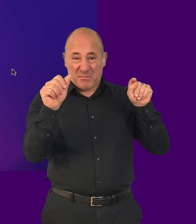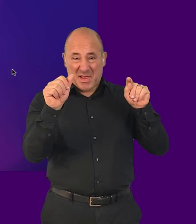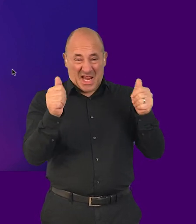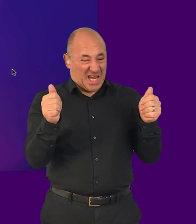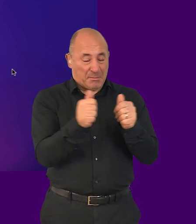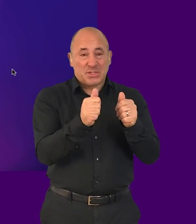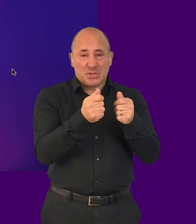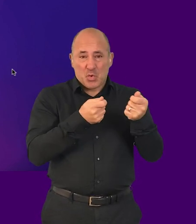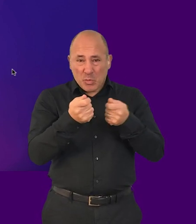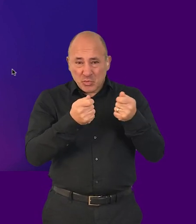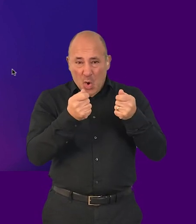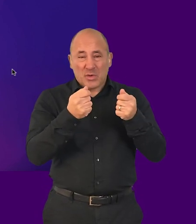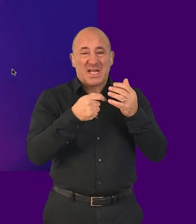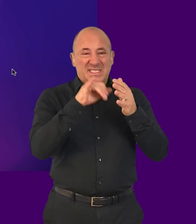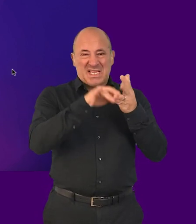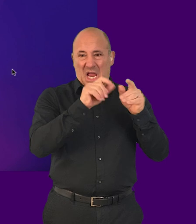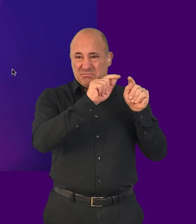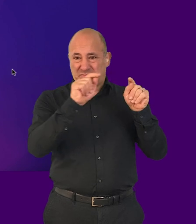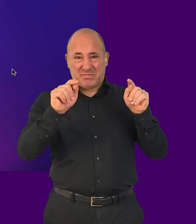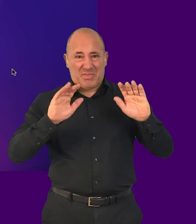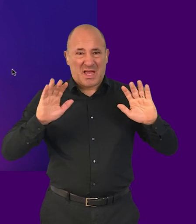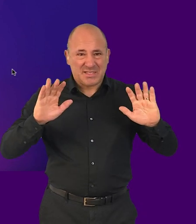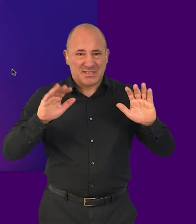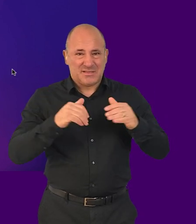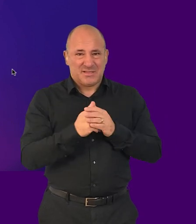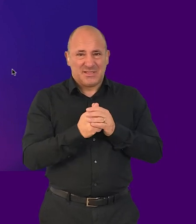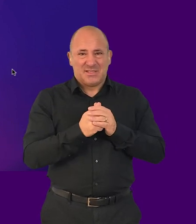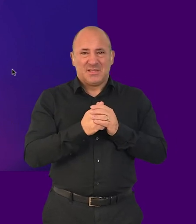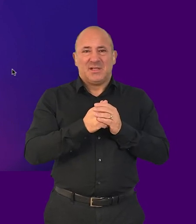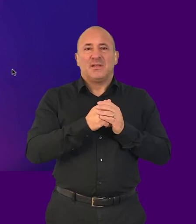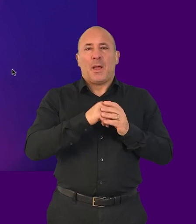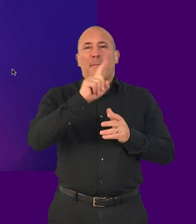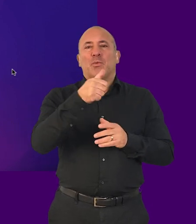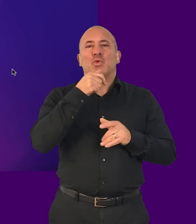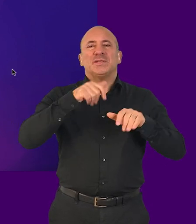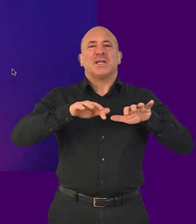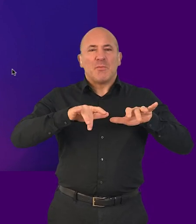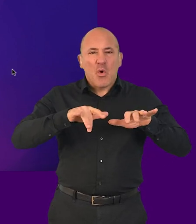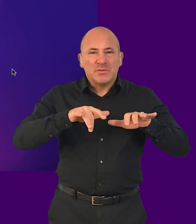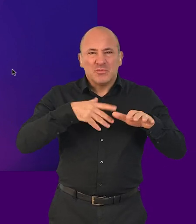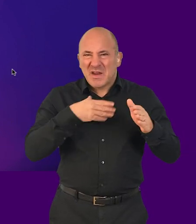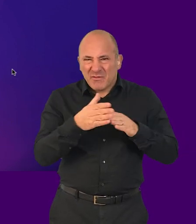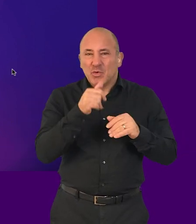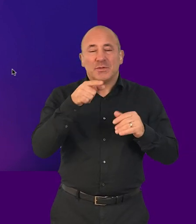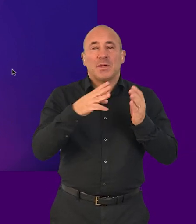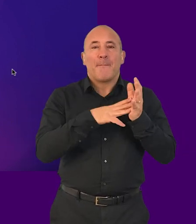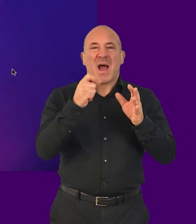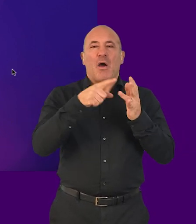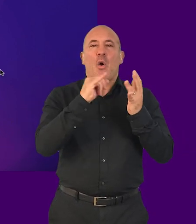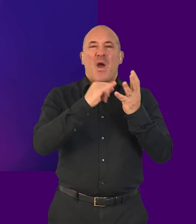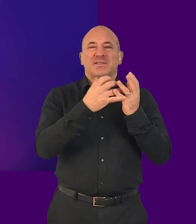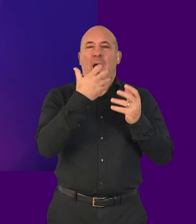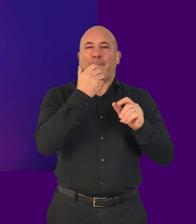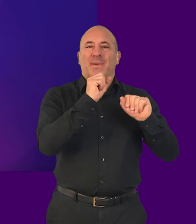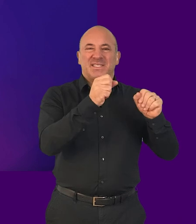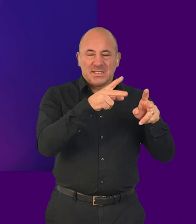set of controls. Generally, people that rely on the keyboard to navigate will go to macOS's System Preferences